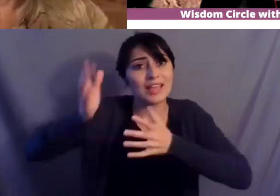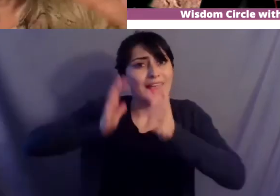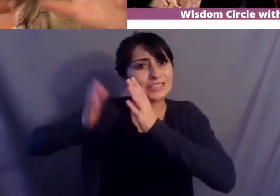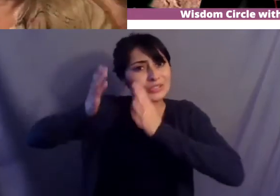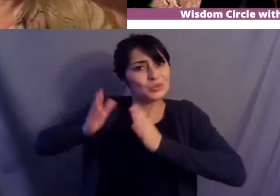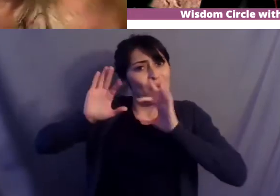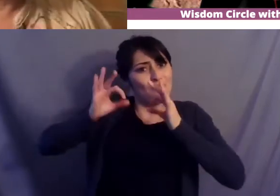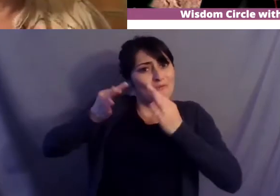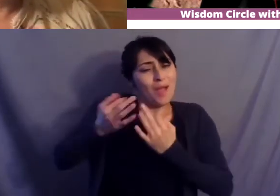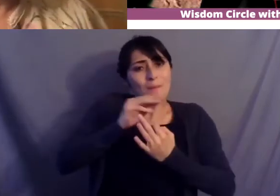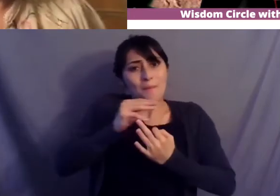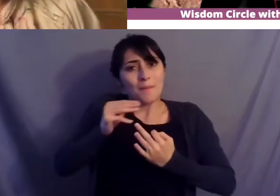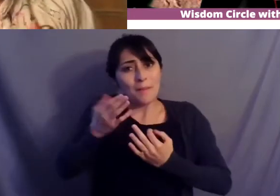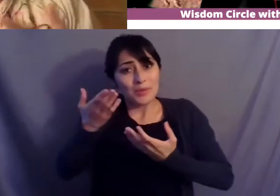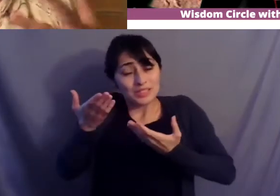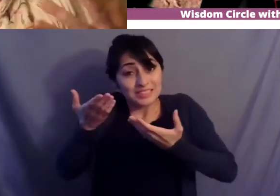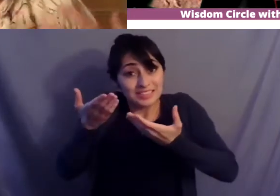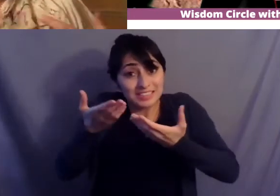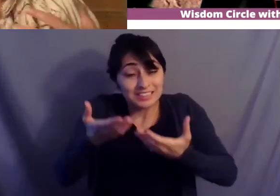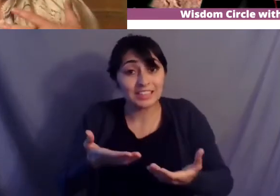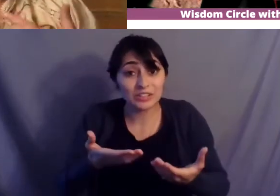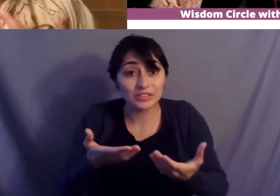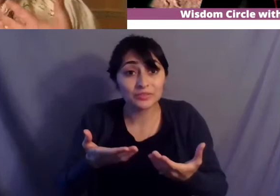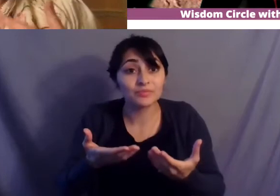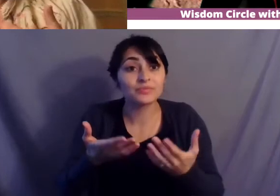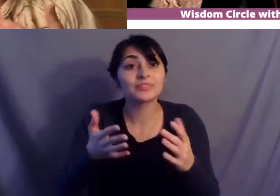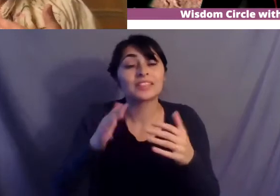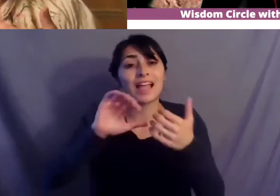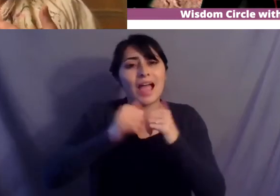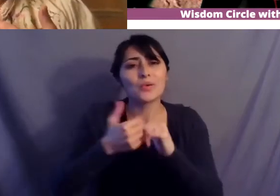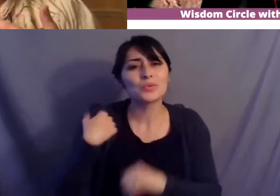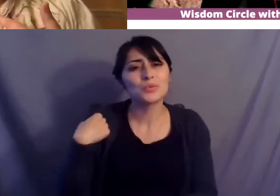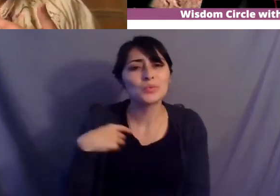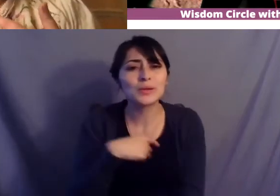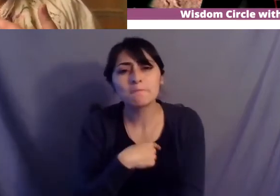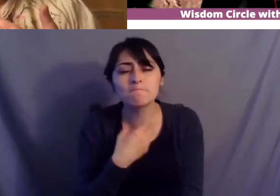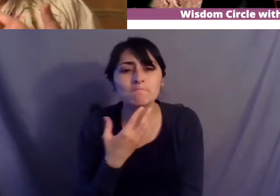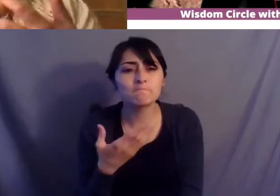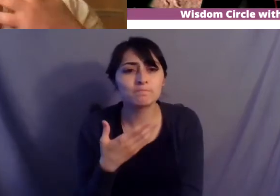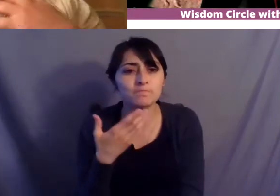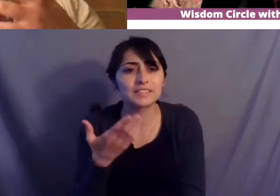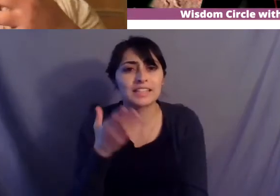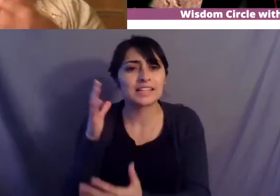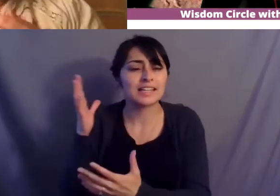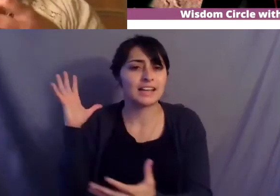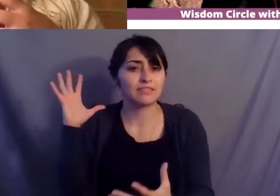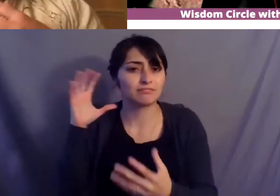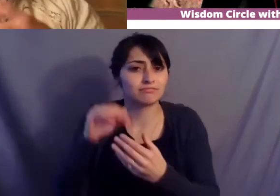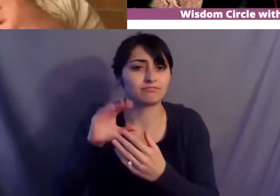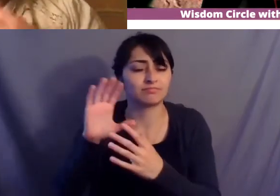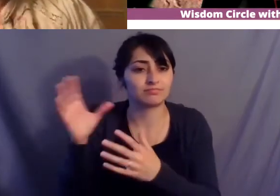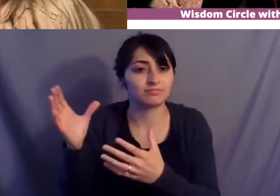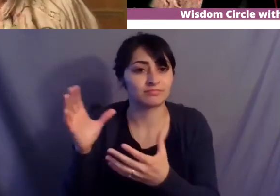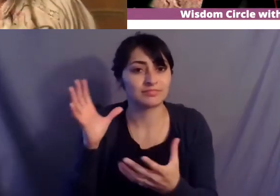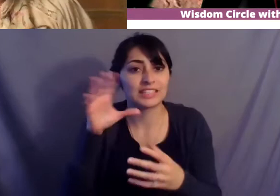that are are in material um how do we how do we bring them you know so that they make sense and so